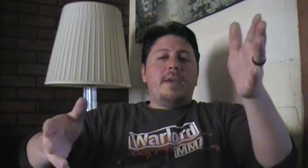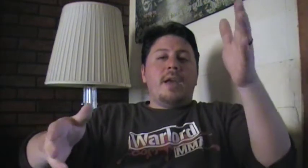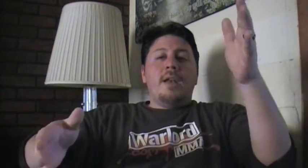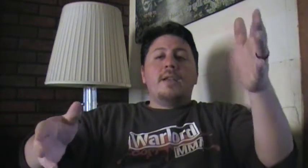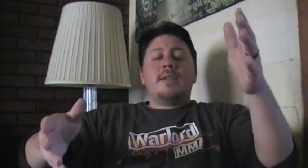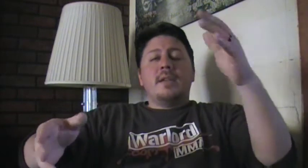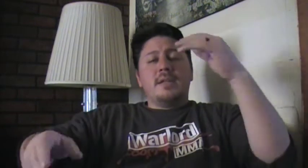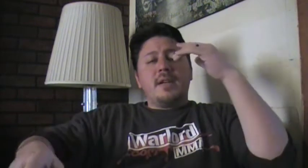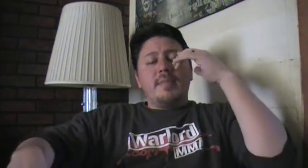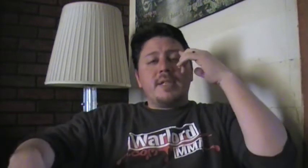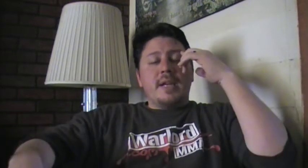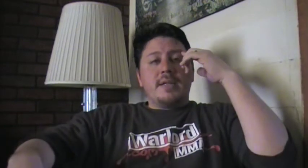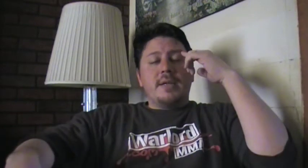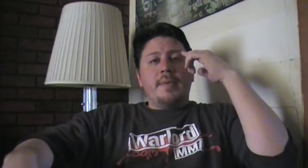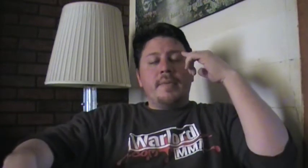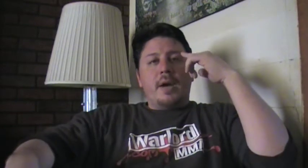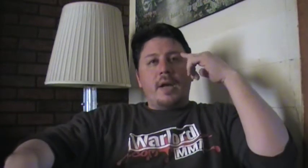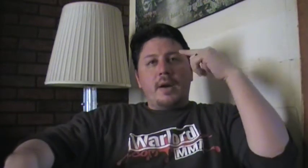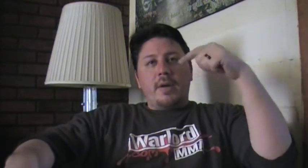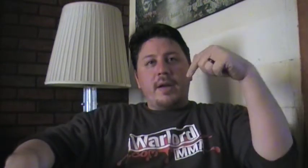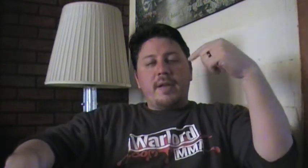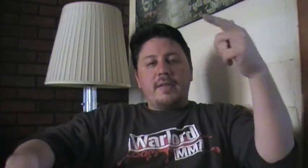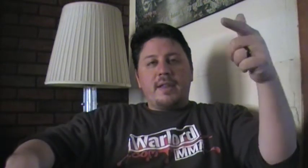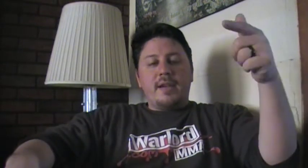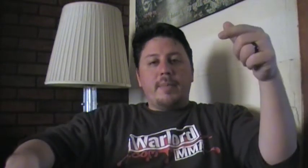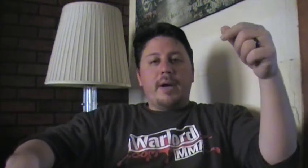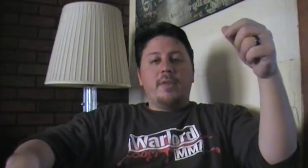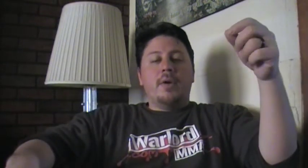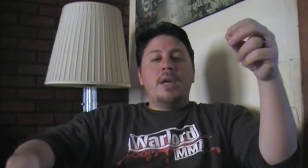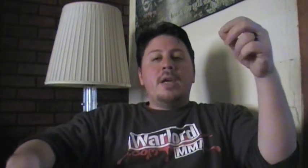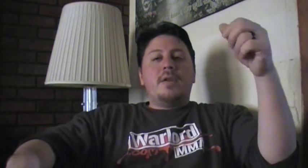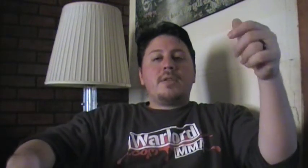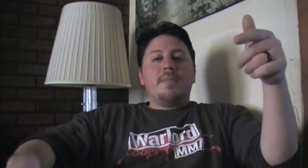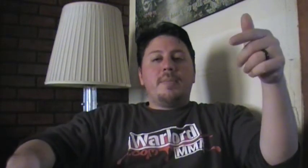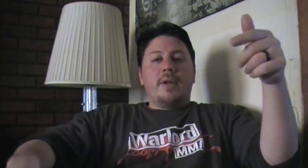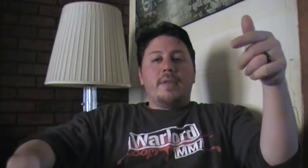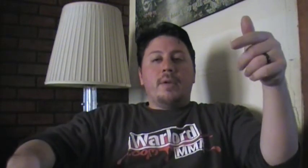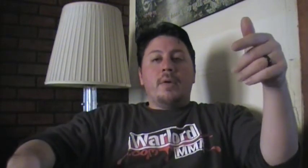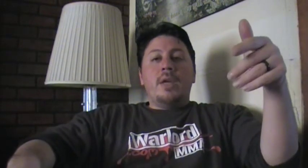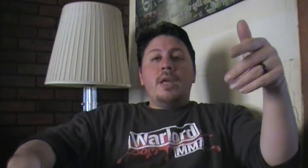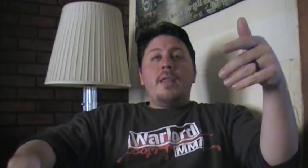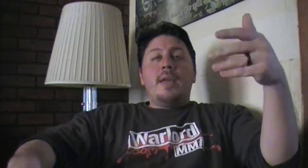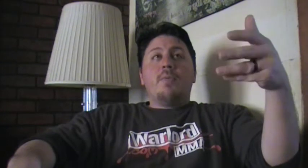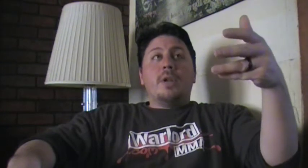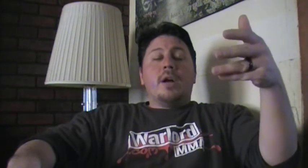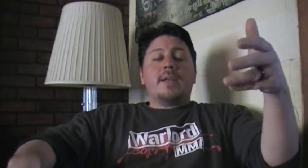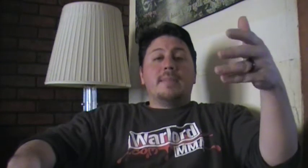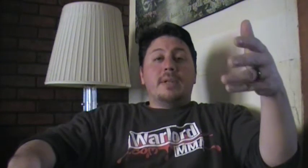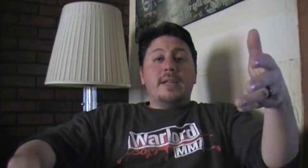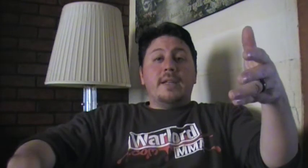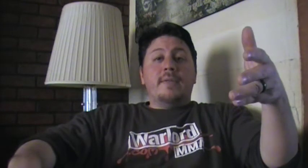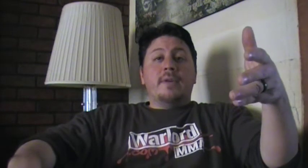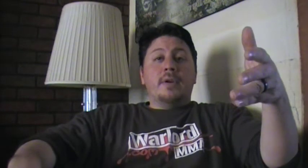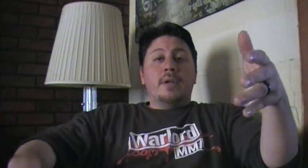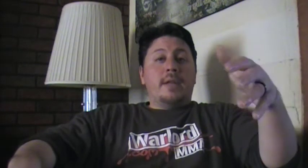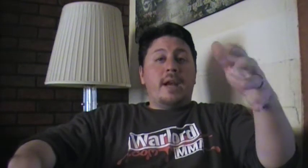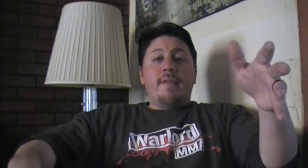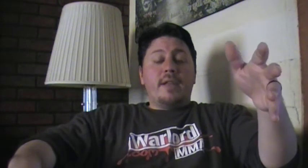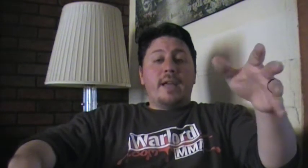In some sense, as I think about it though, there are some people out there though, they really honestly believe that everything they